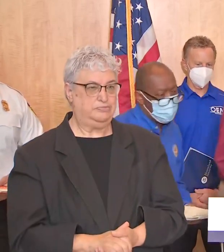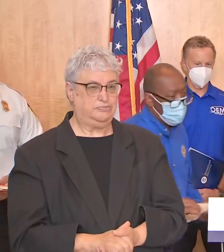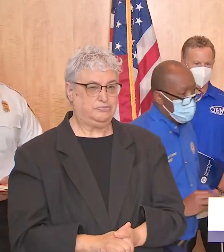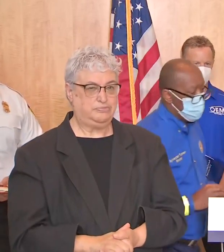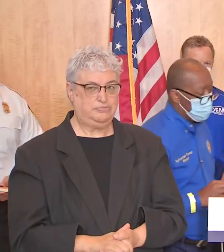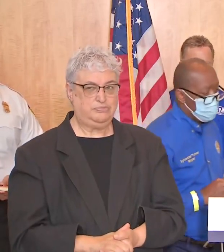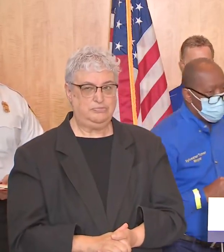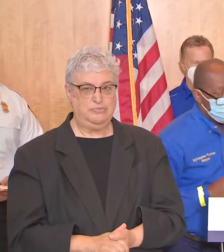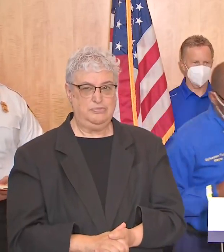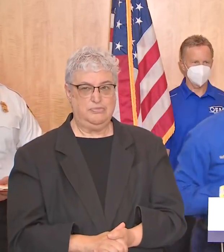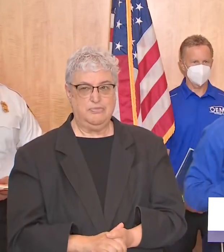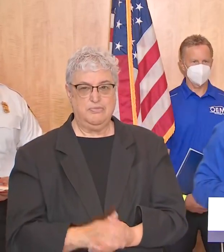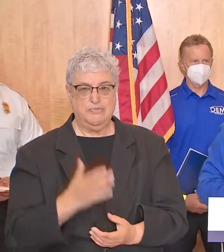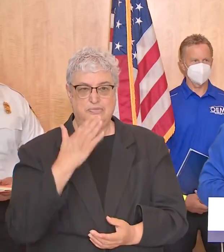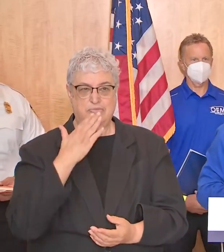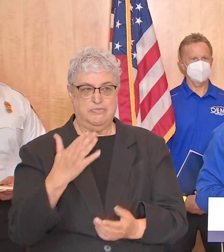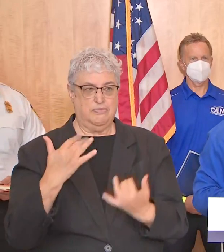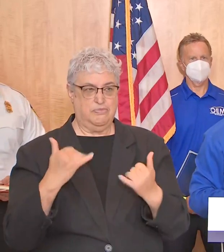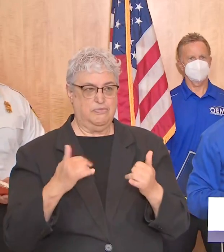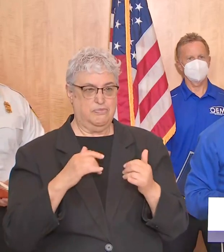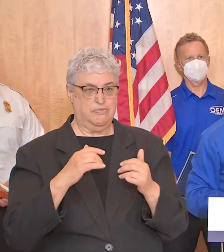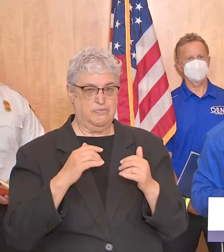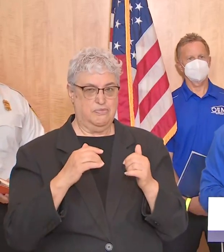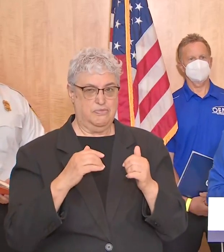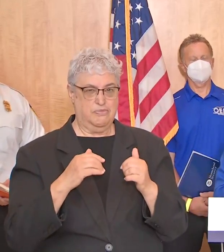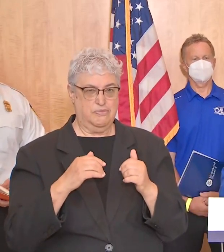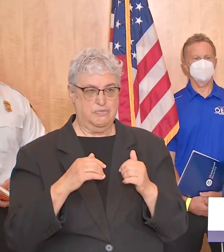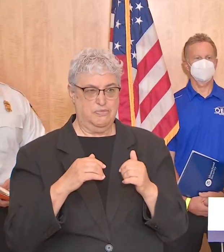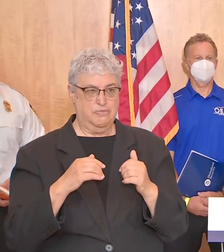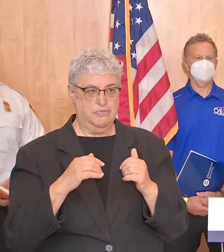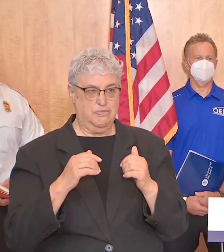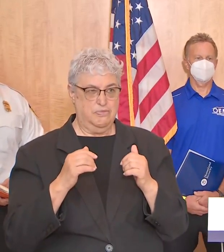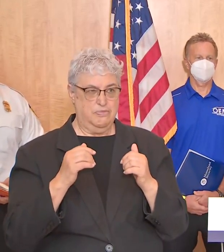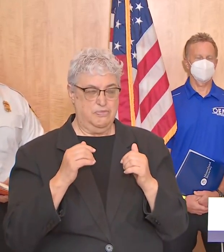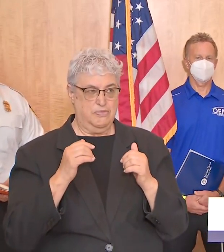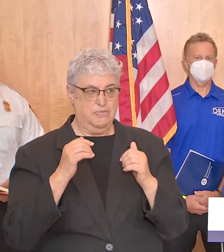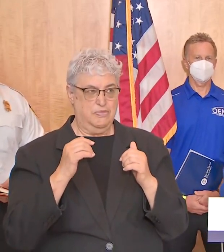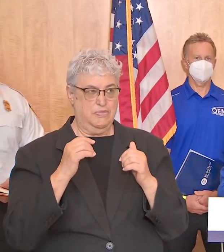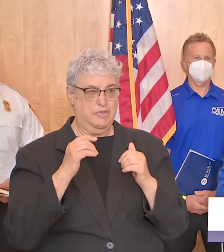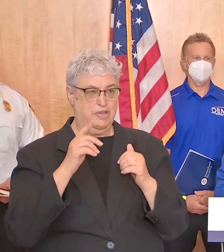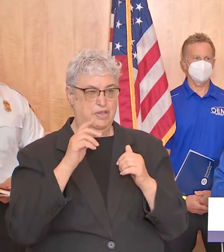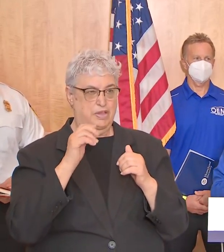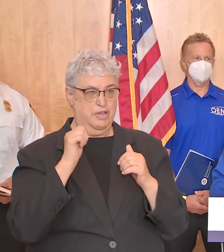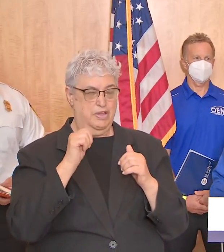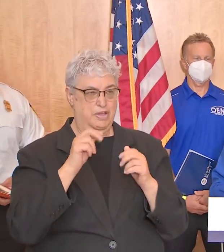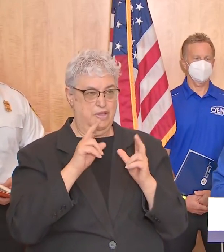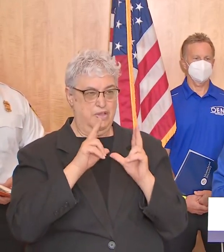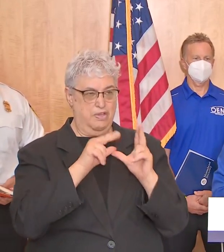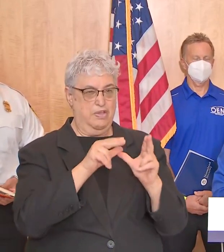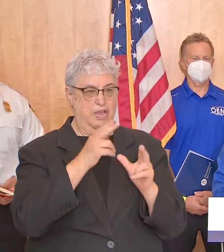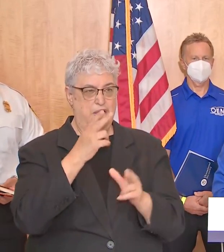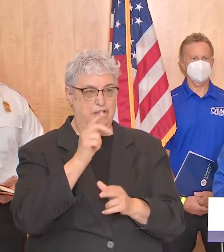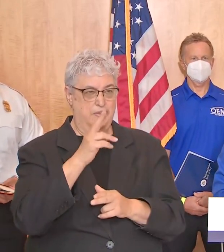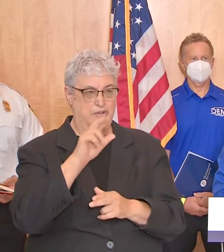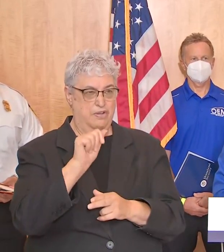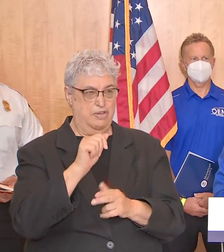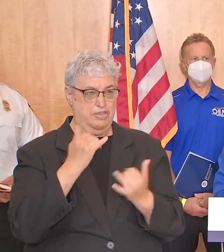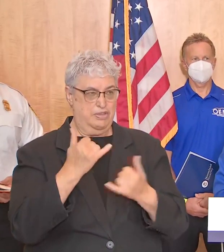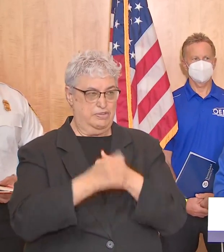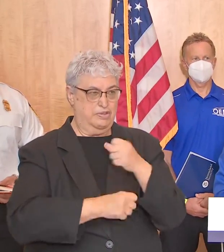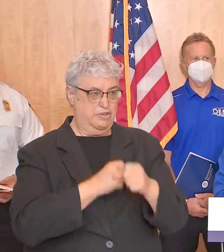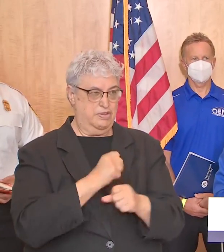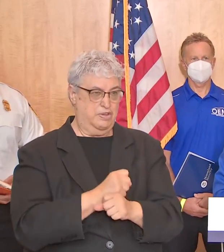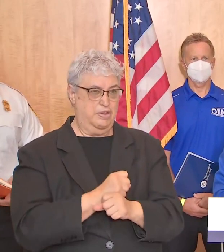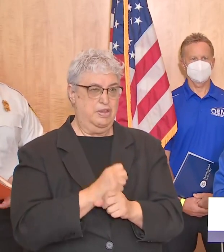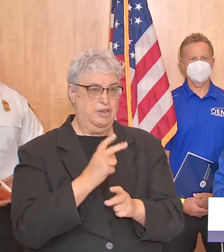john and that's a good segue because you can't be uh prepared for hurricane laura or any of these hurricanes uh this year